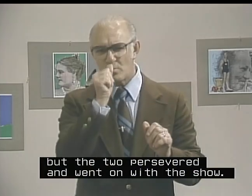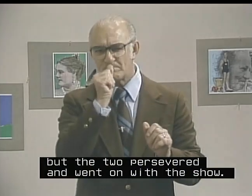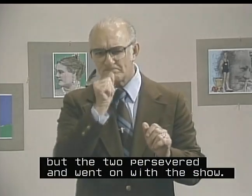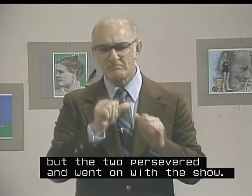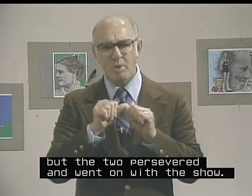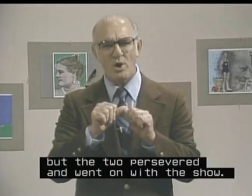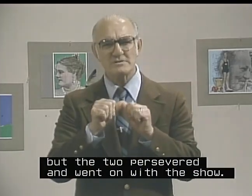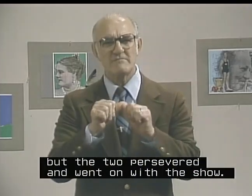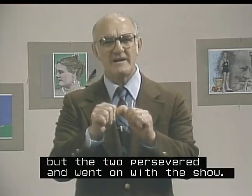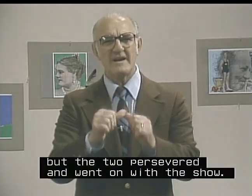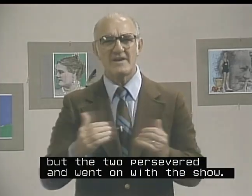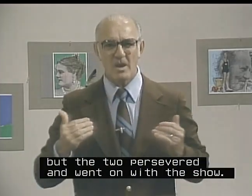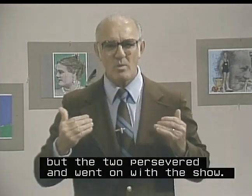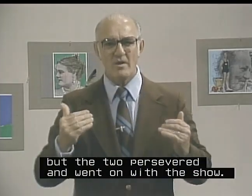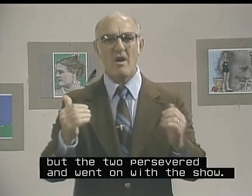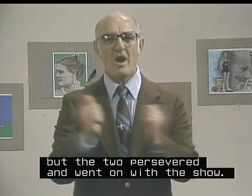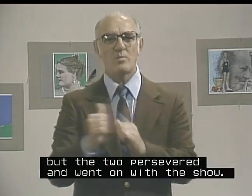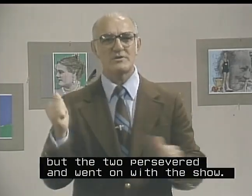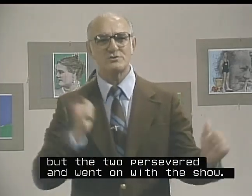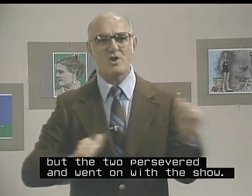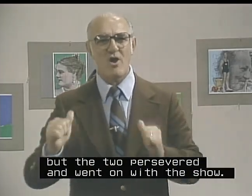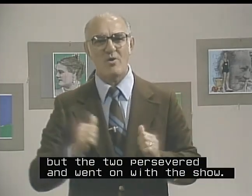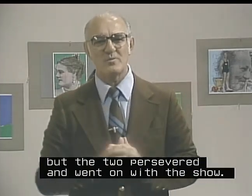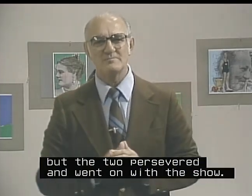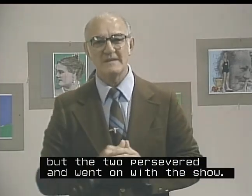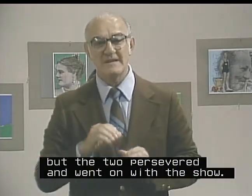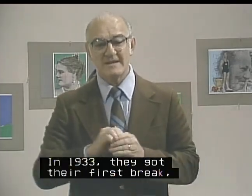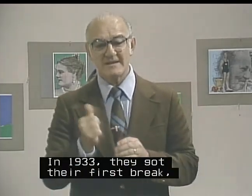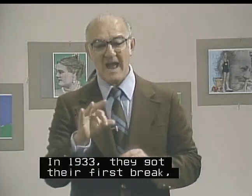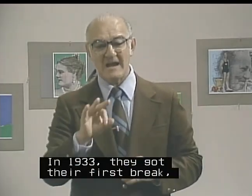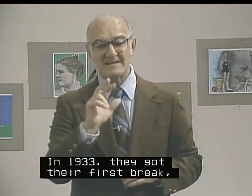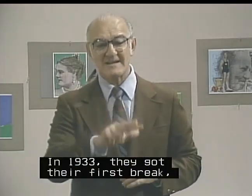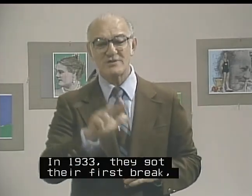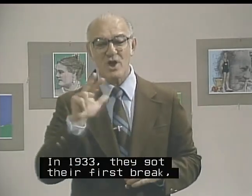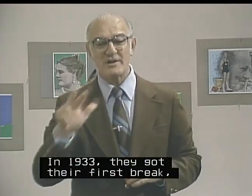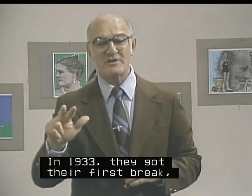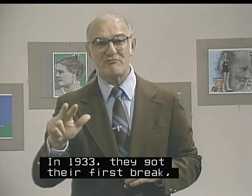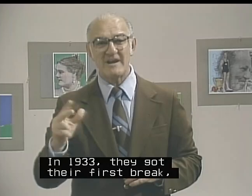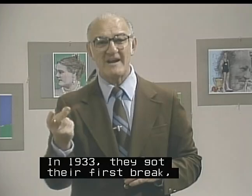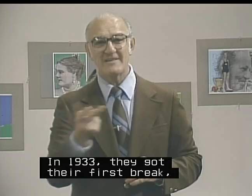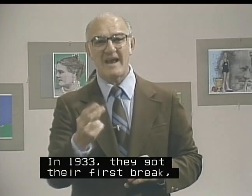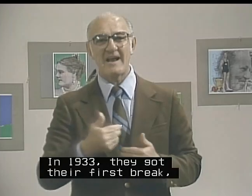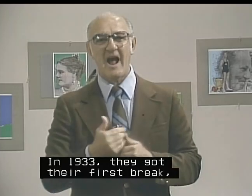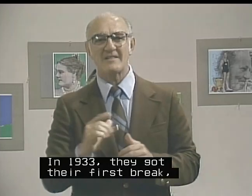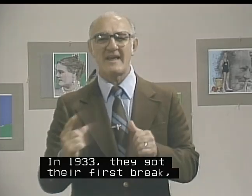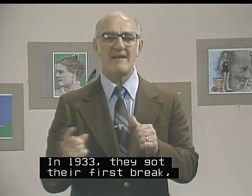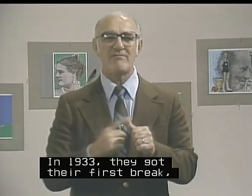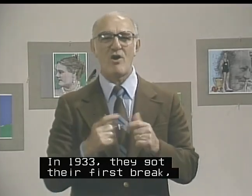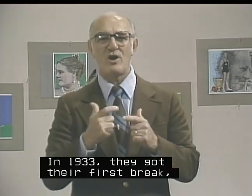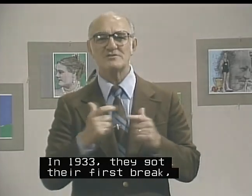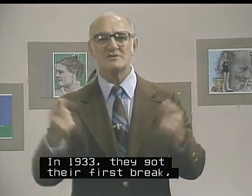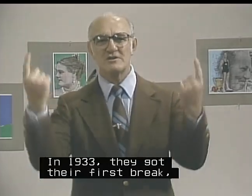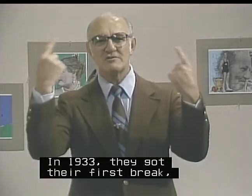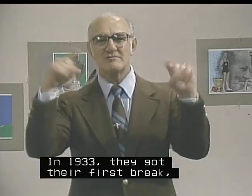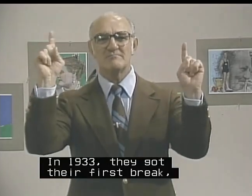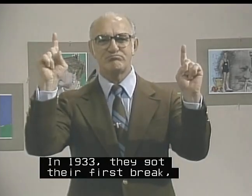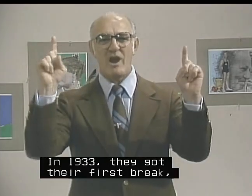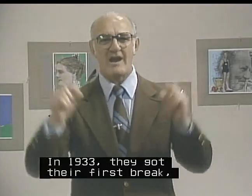persevered and went on with the foe. In 1933, they got their first break.